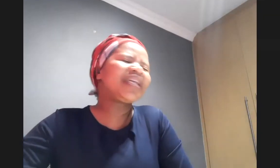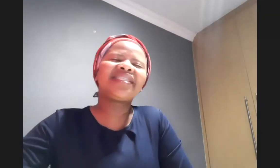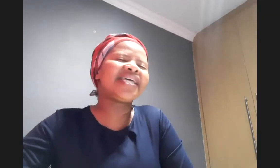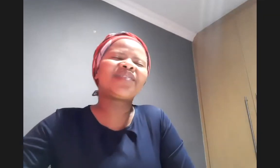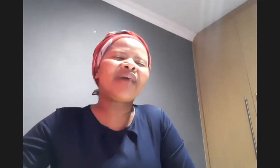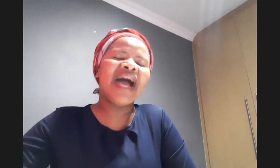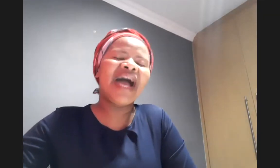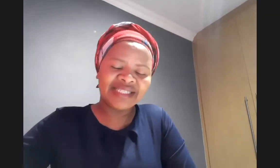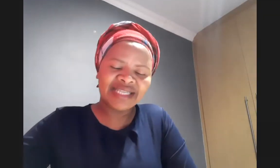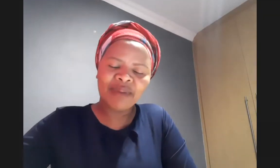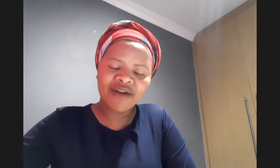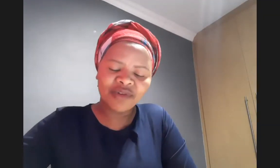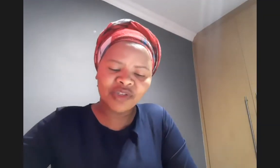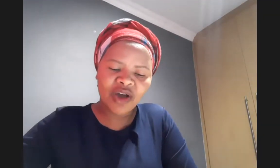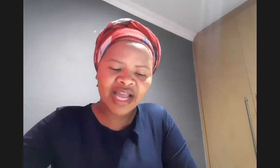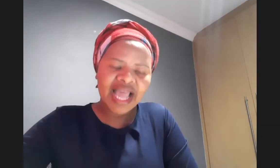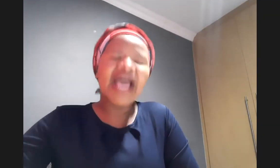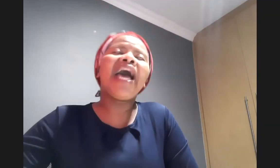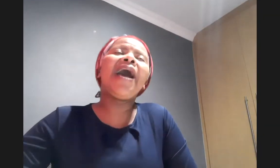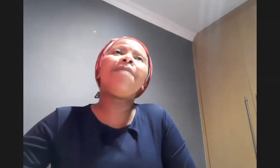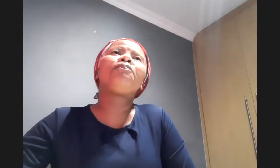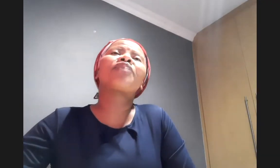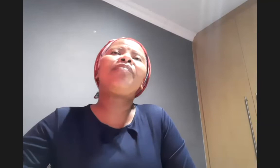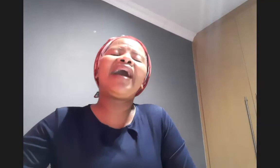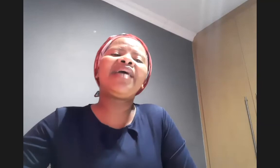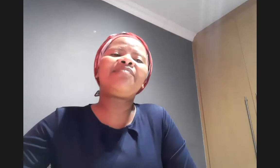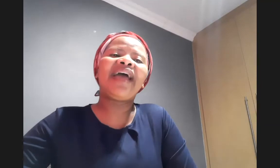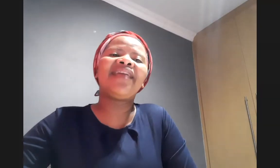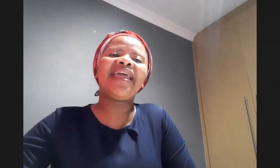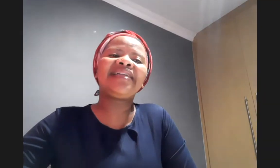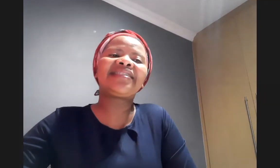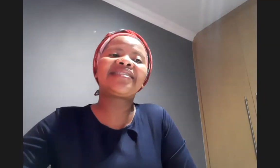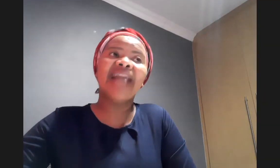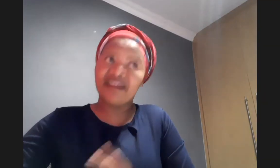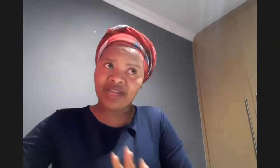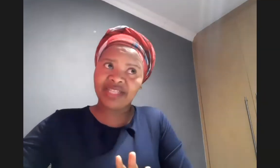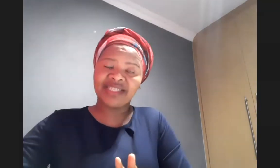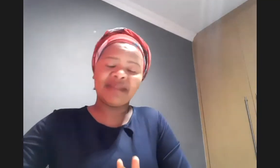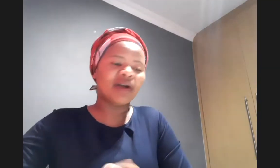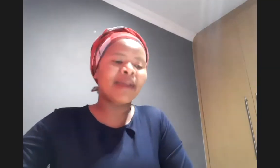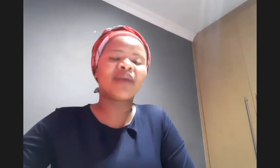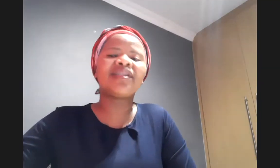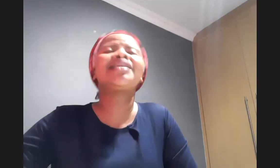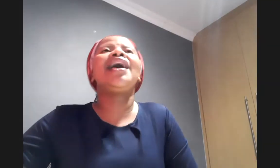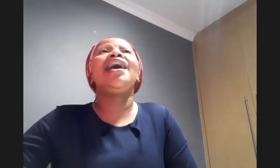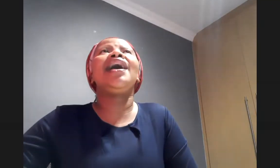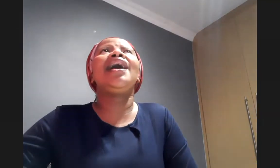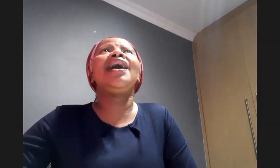tears to my eyes it is that powerful song um by by the late i forget his name now my goodness um